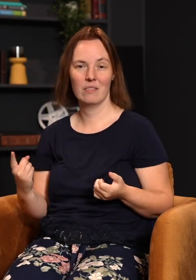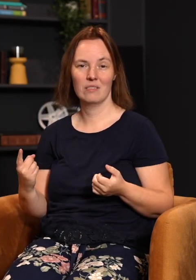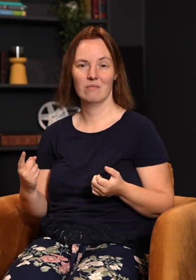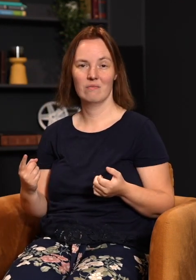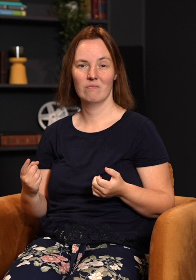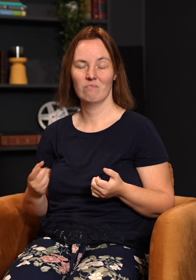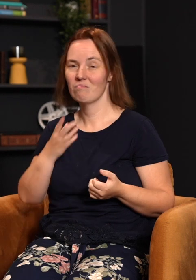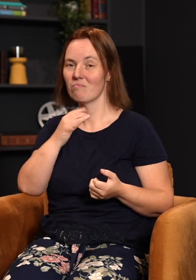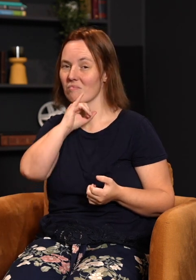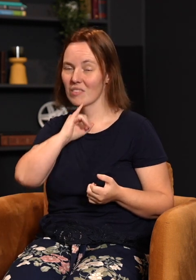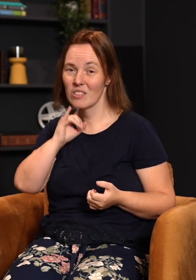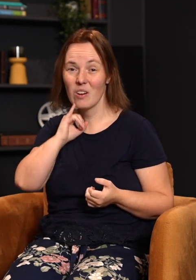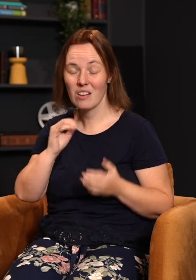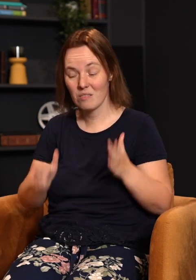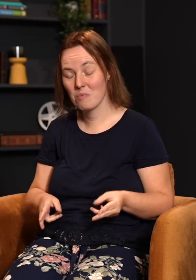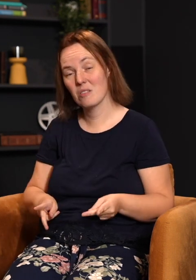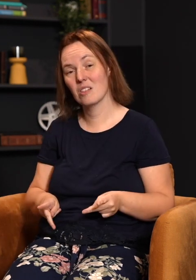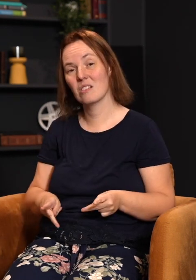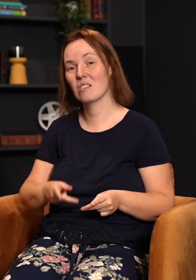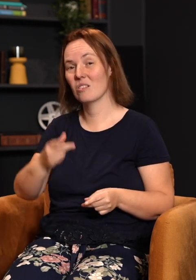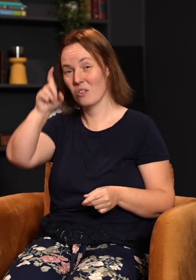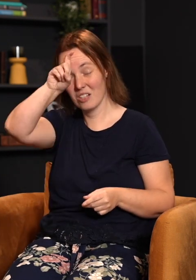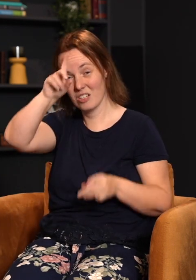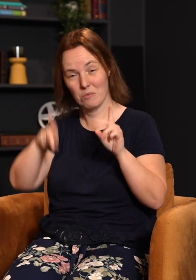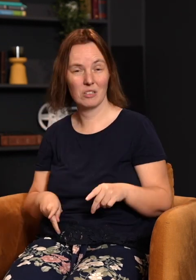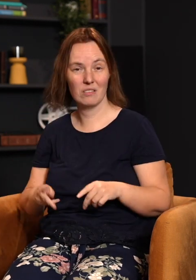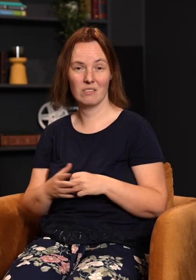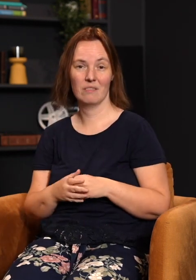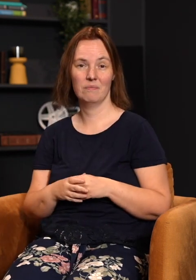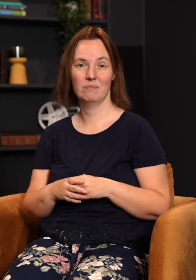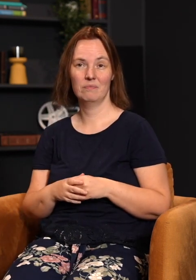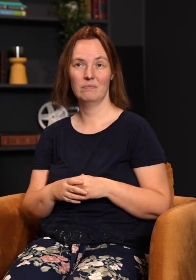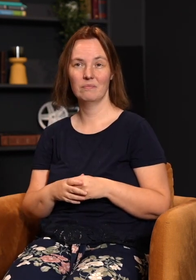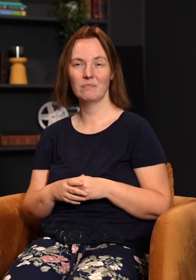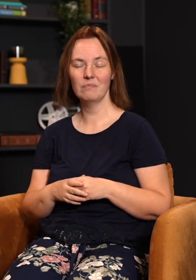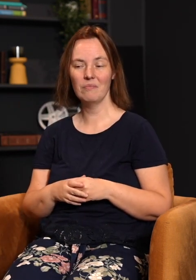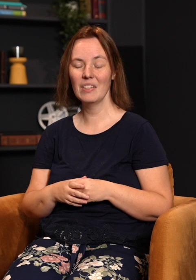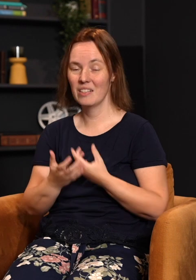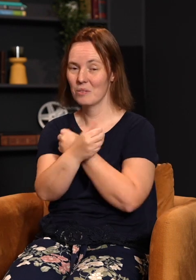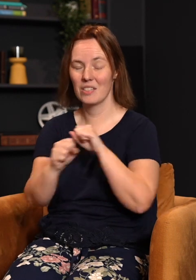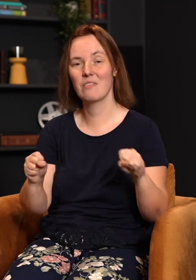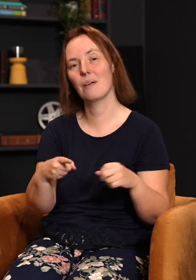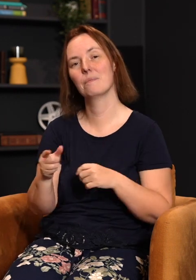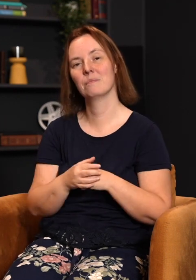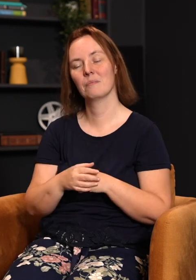or Egyptian, that have put their trust in me, in the blood of the Lamb. I will spare them. And that's what he did.